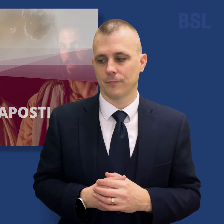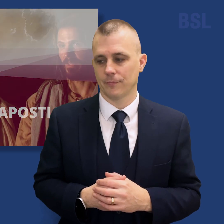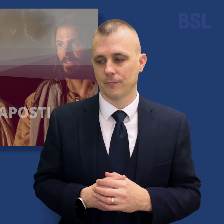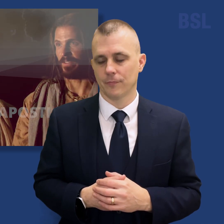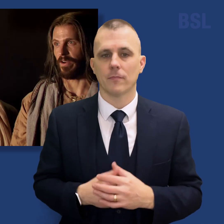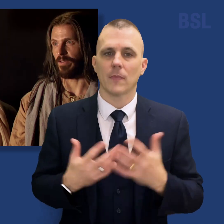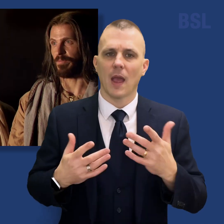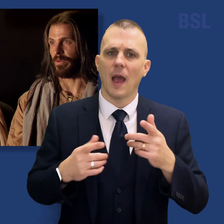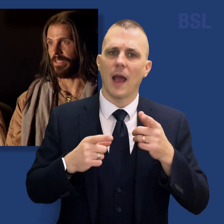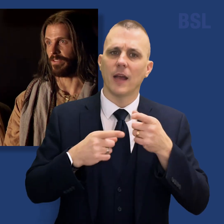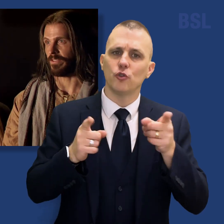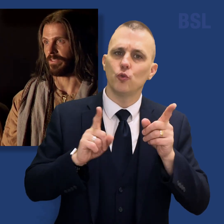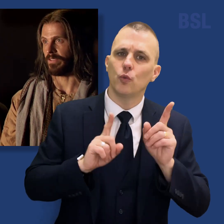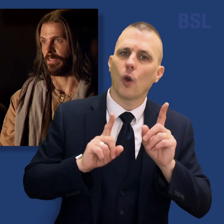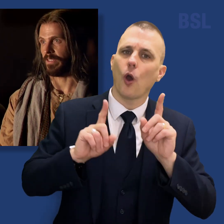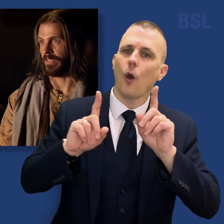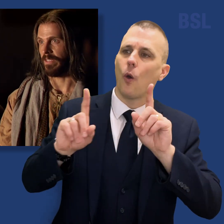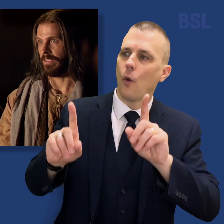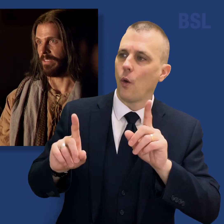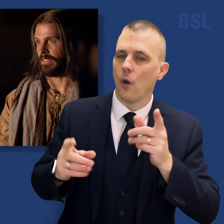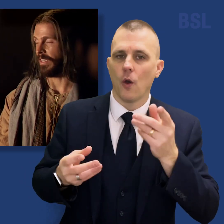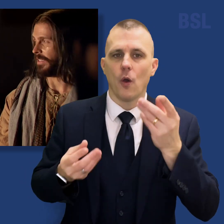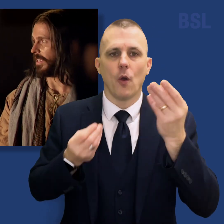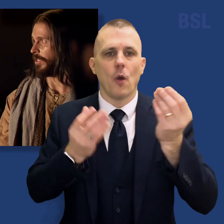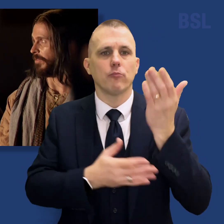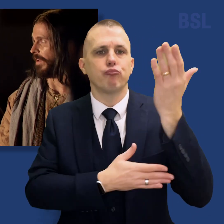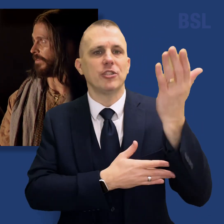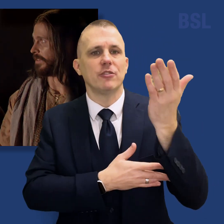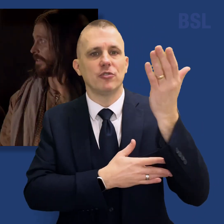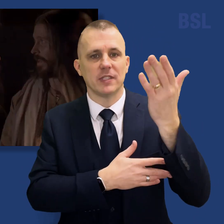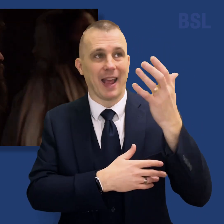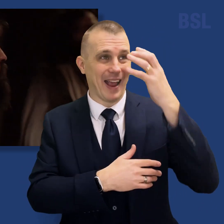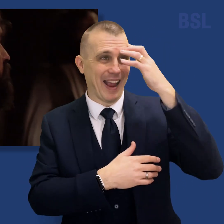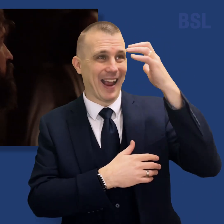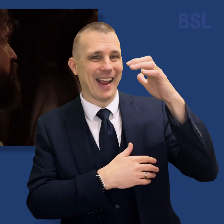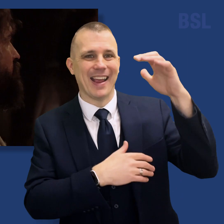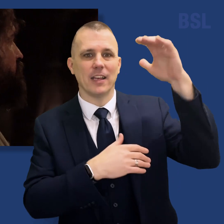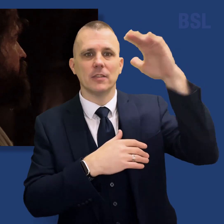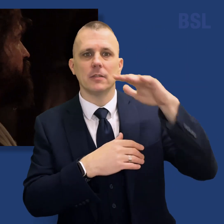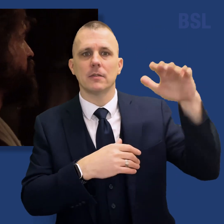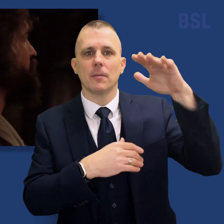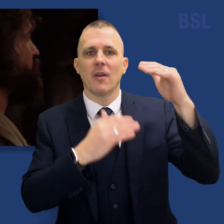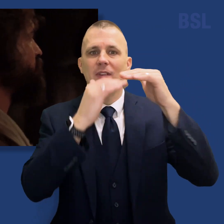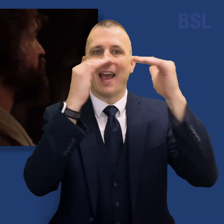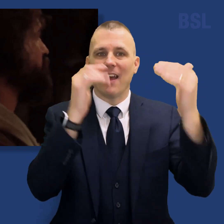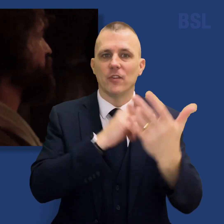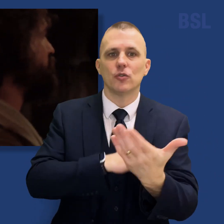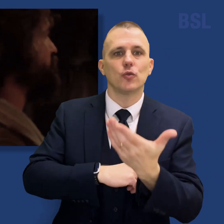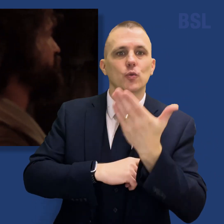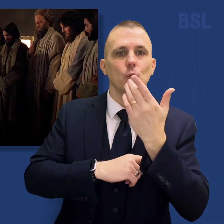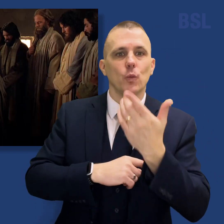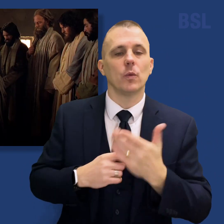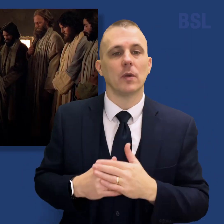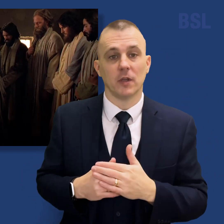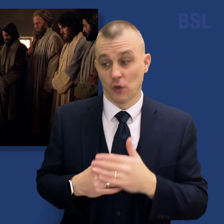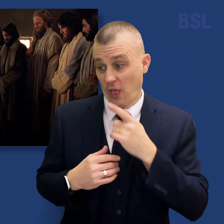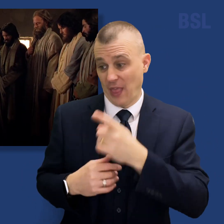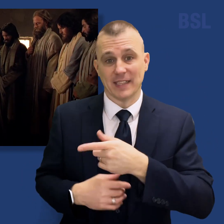As he go, preach, saying the kingdom of heaven is at hand. Apostle. That's the title Jesus gave to the 12,